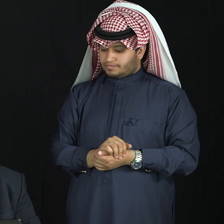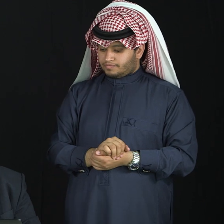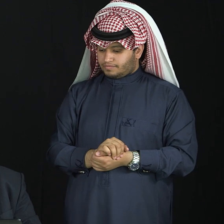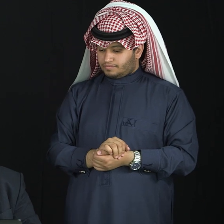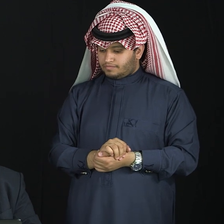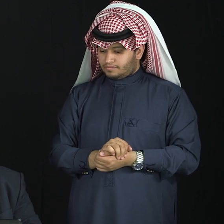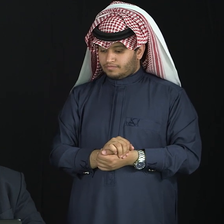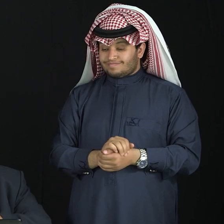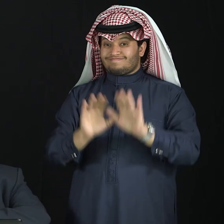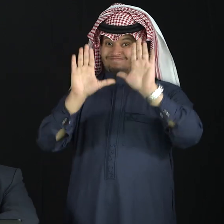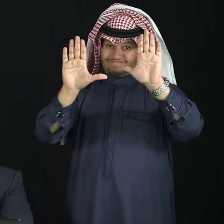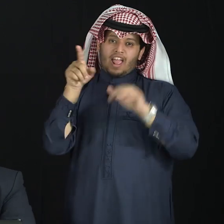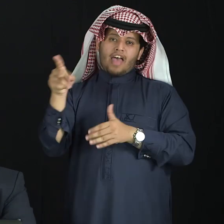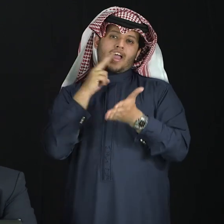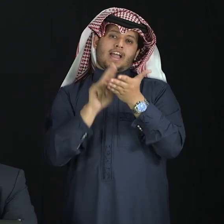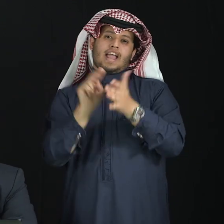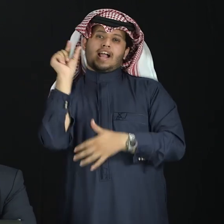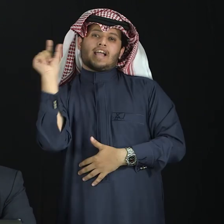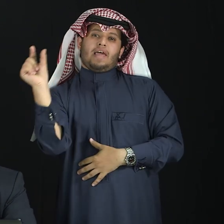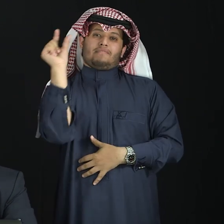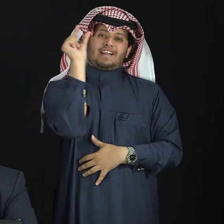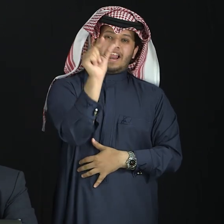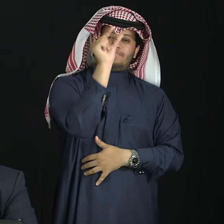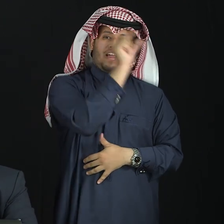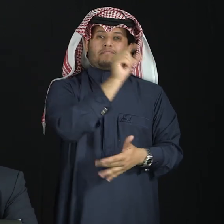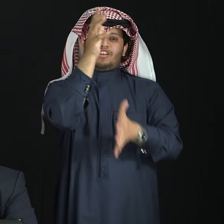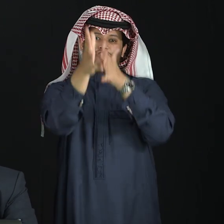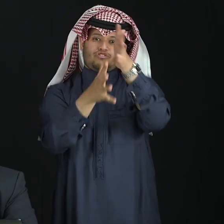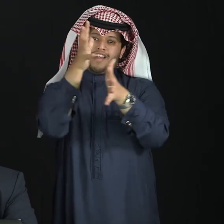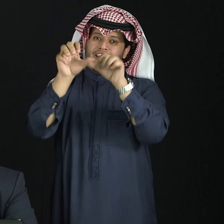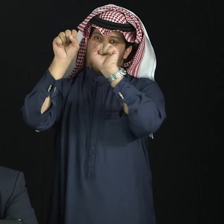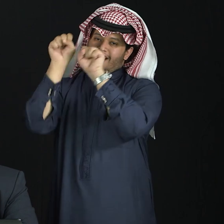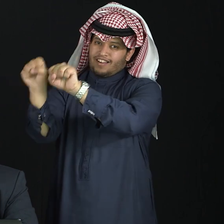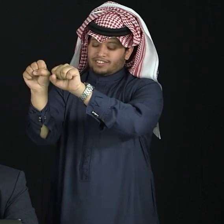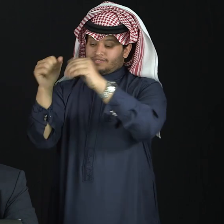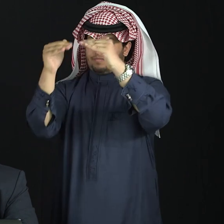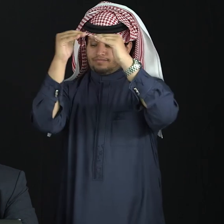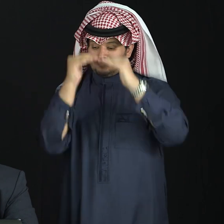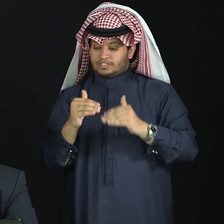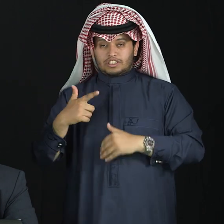This is, in fact, the first dictionary, which is www